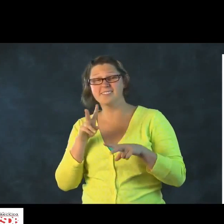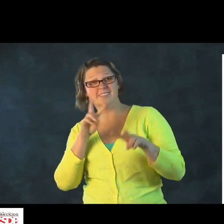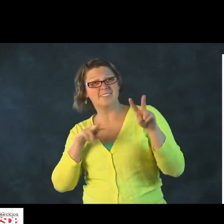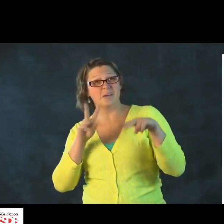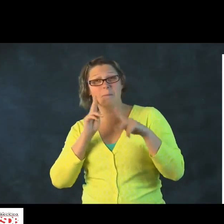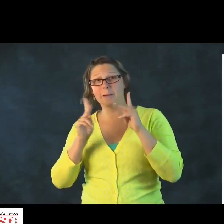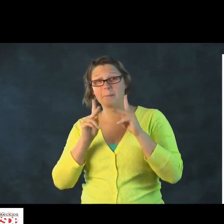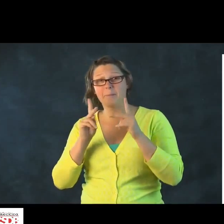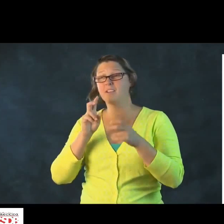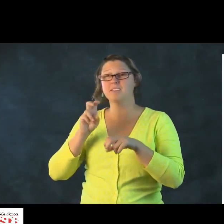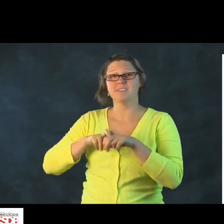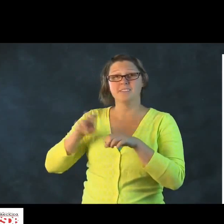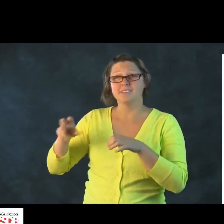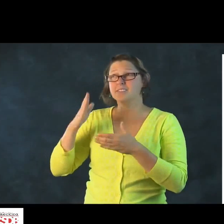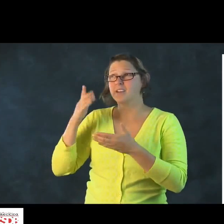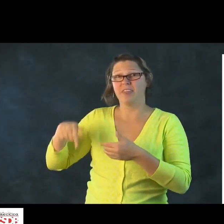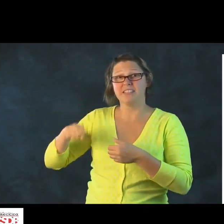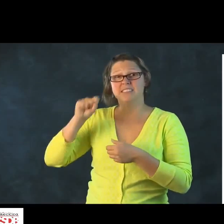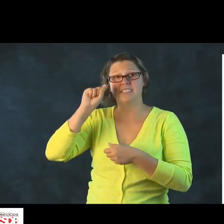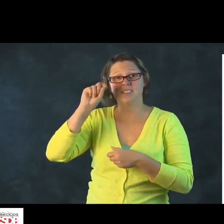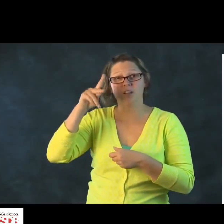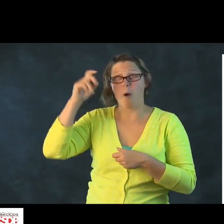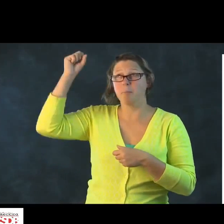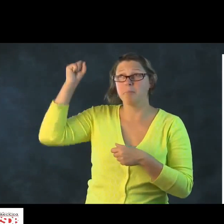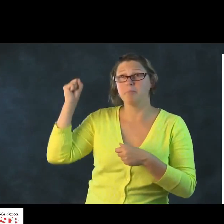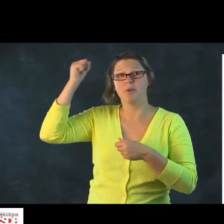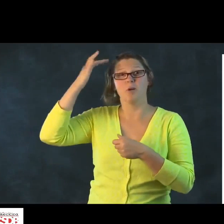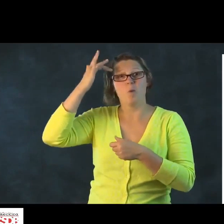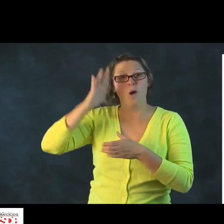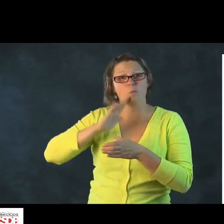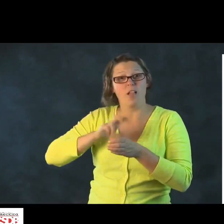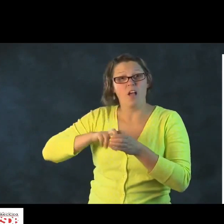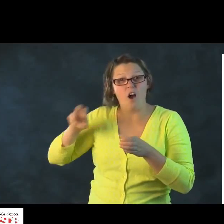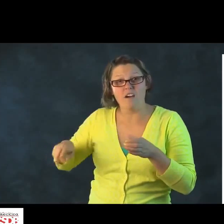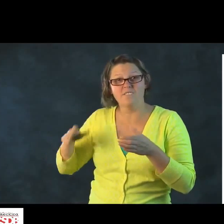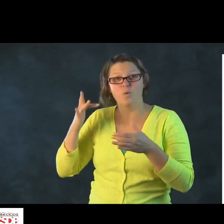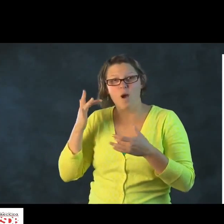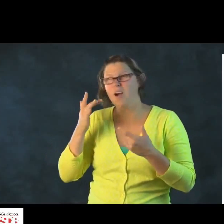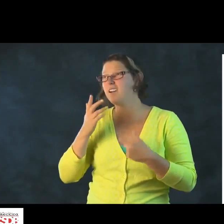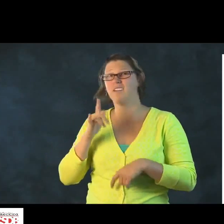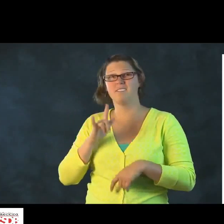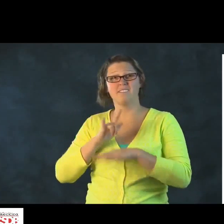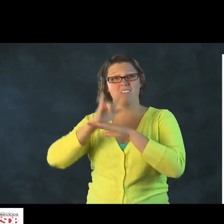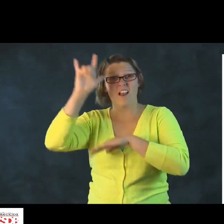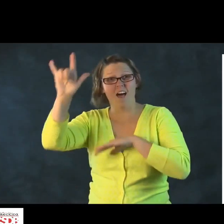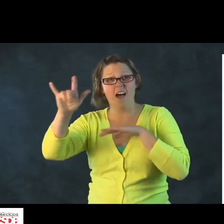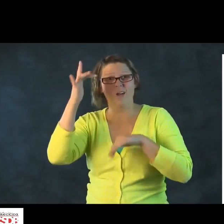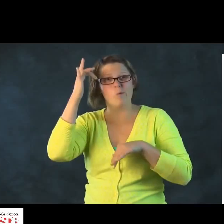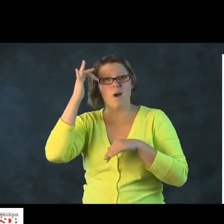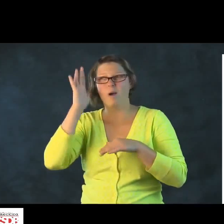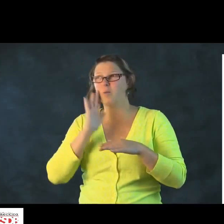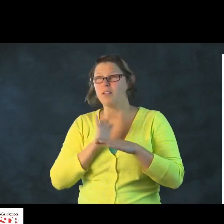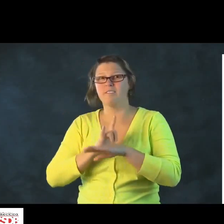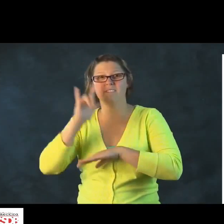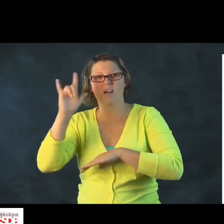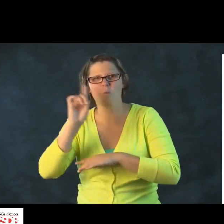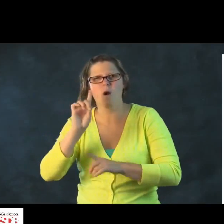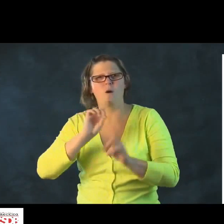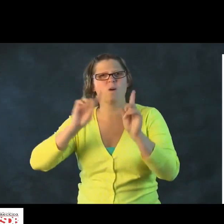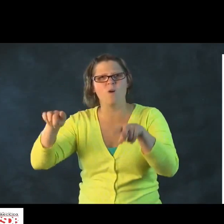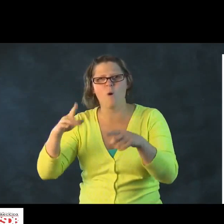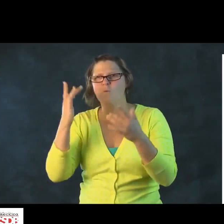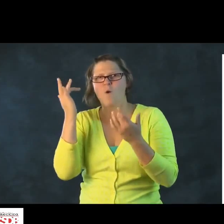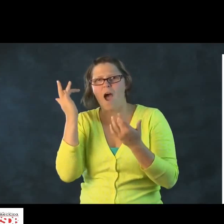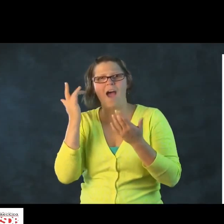It can be maybe if you're driving, you see a bus, and you see people departing the bus, and explain how they will pull the line